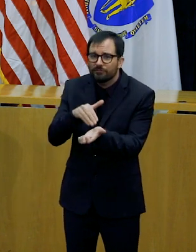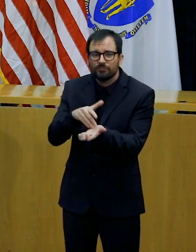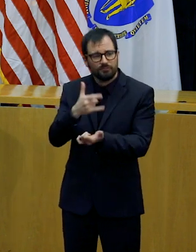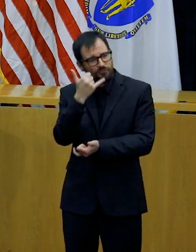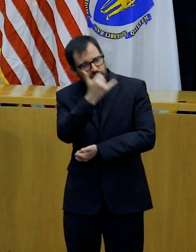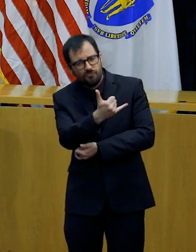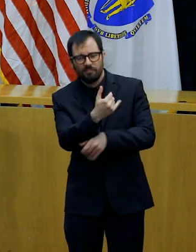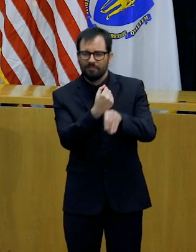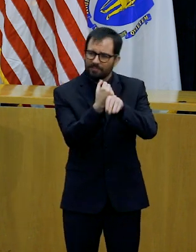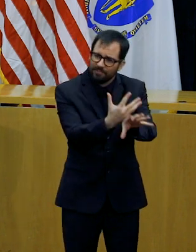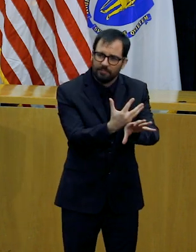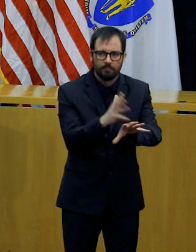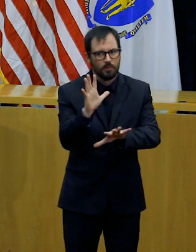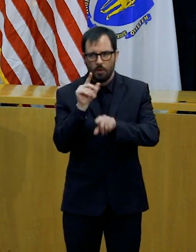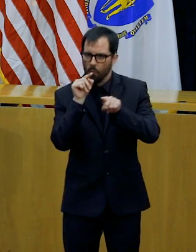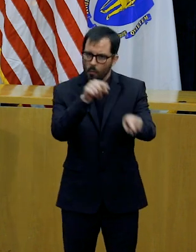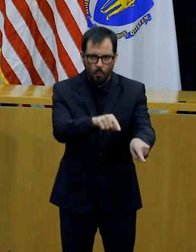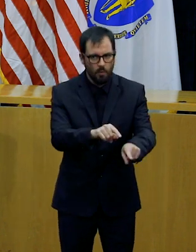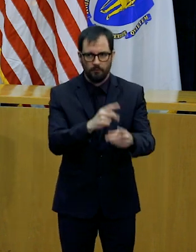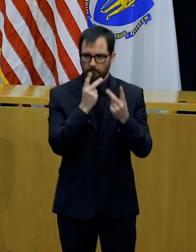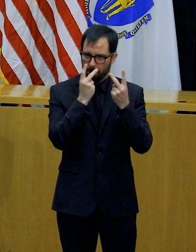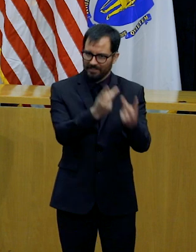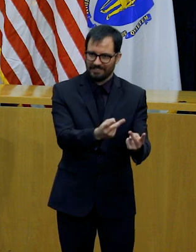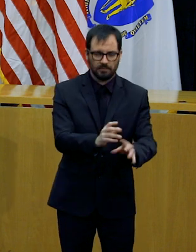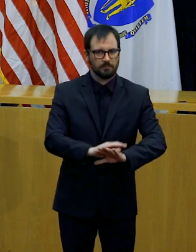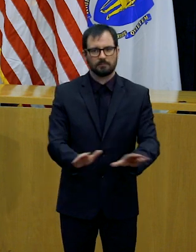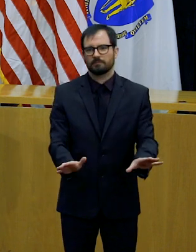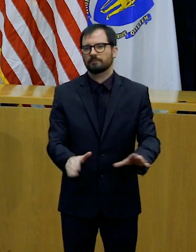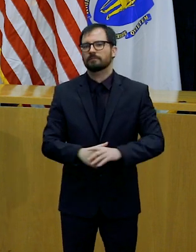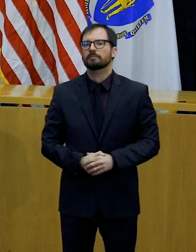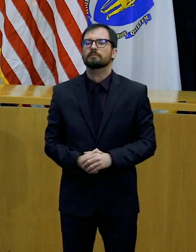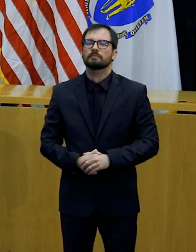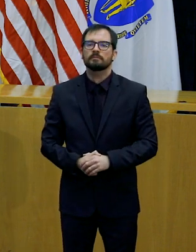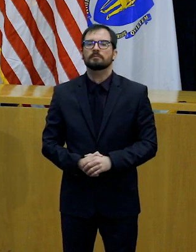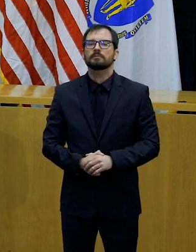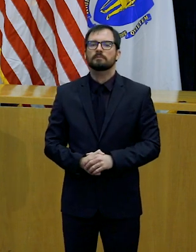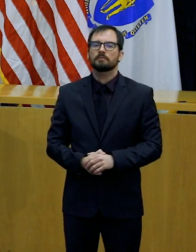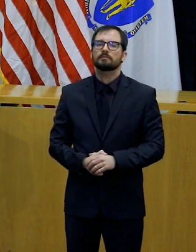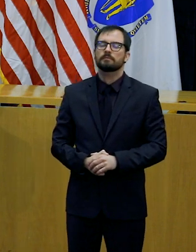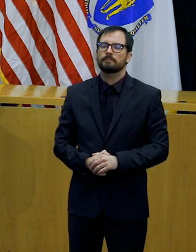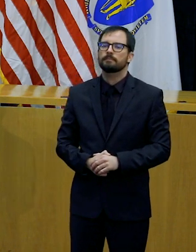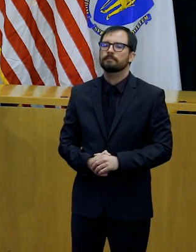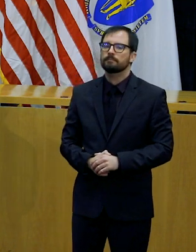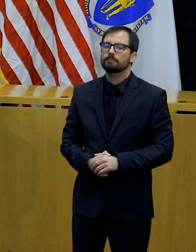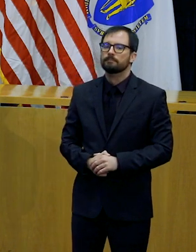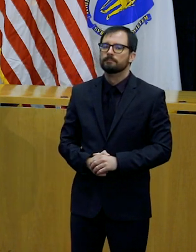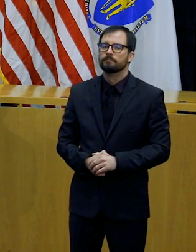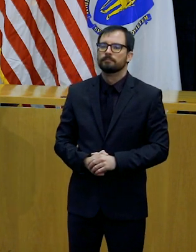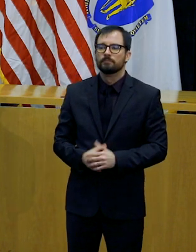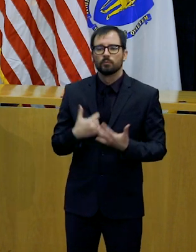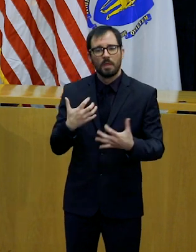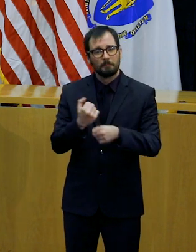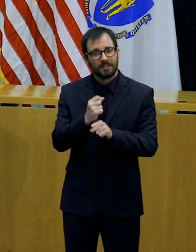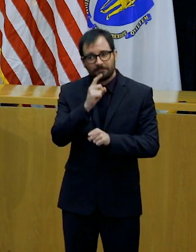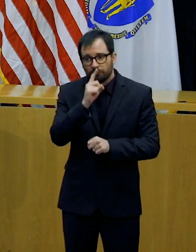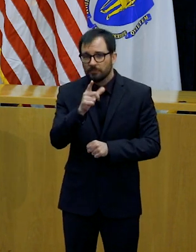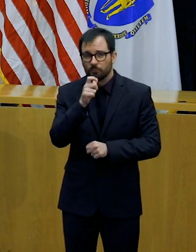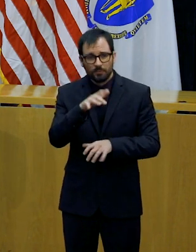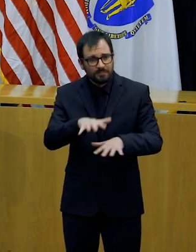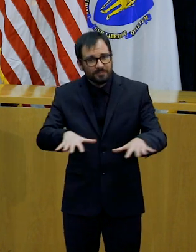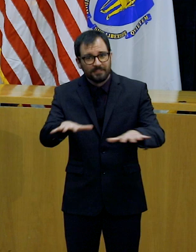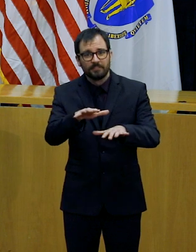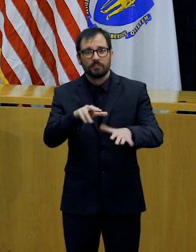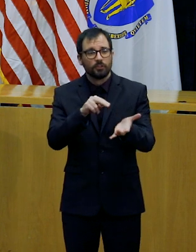administrative requirements, so more physicians assistants can work on supporting treatment for COVID-19 patients, instead of other